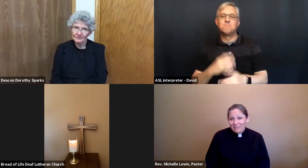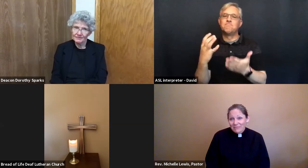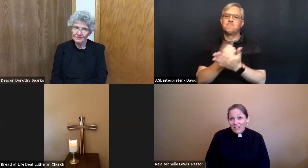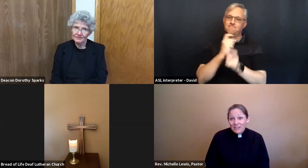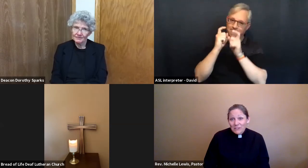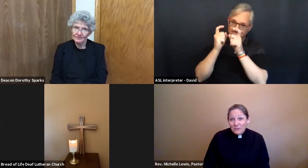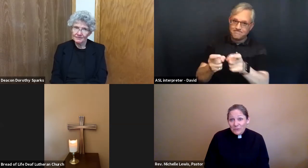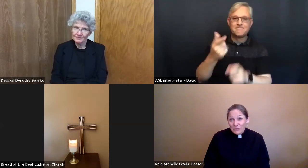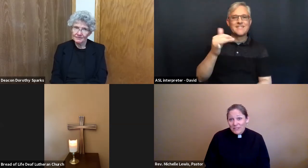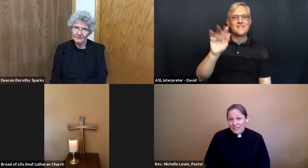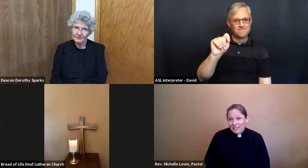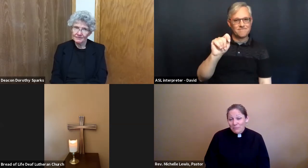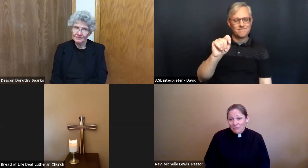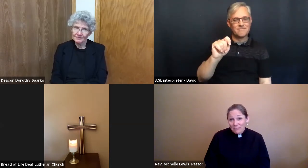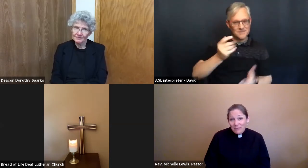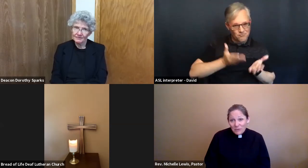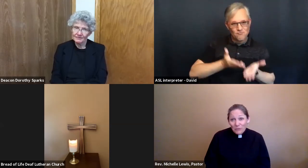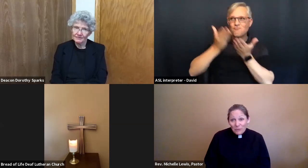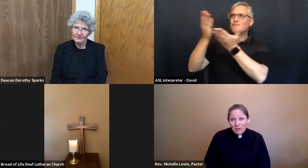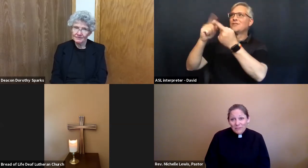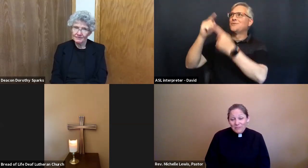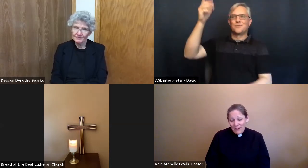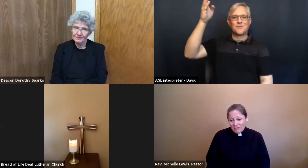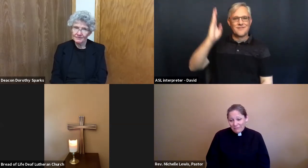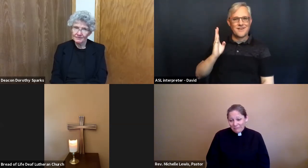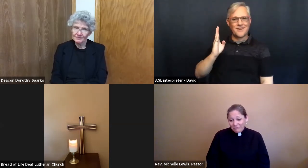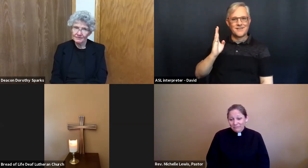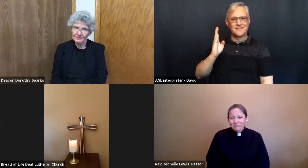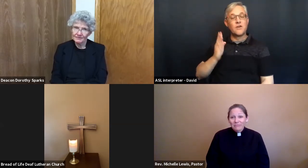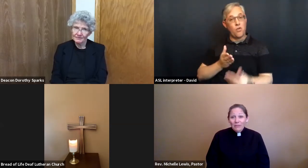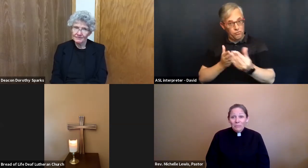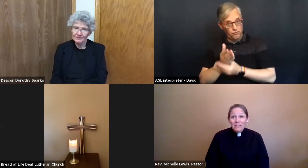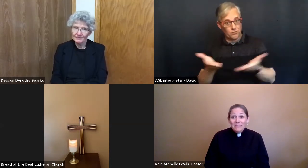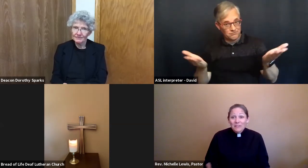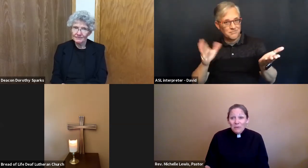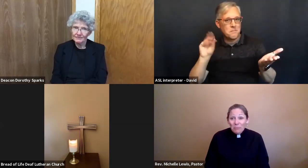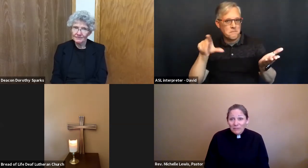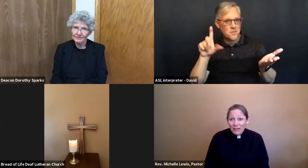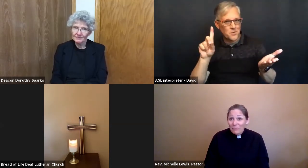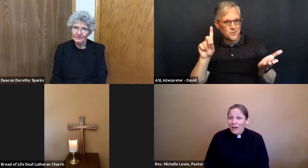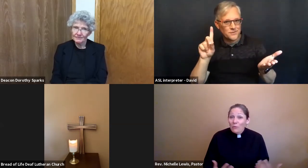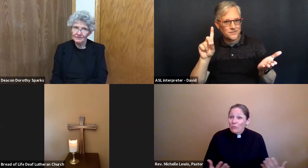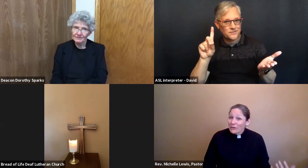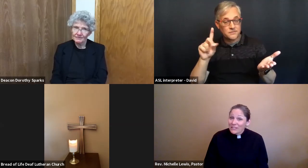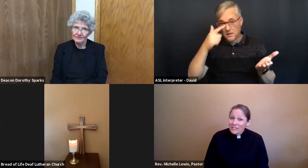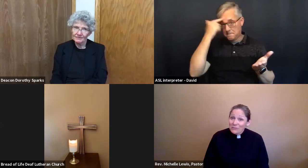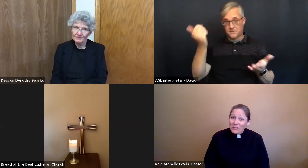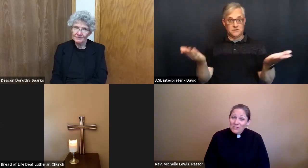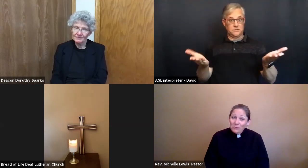and to do those things through bread of life because here at bread of life we're continuing to